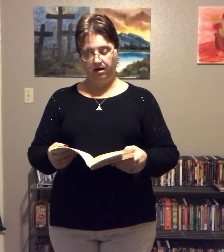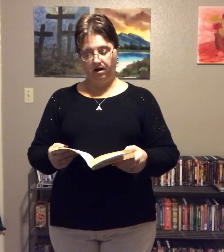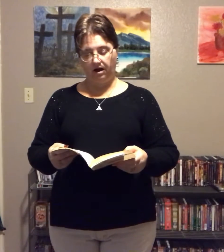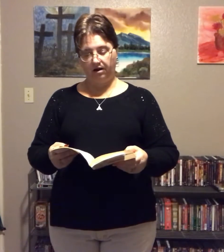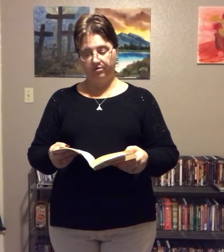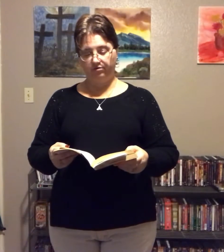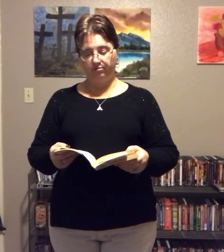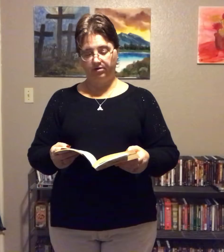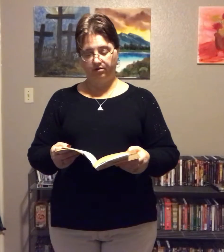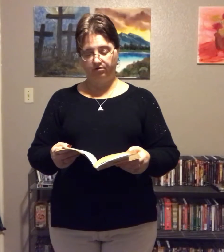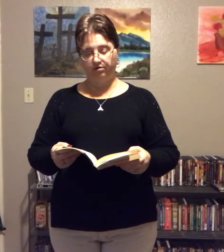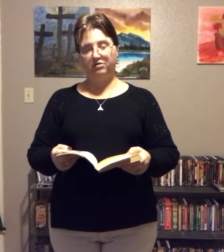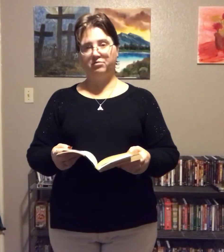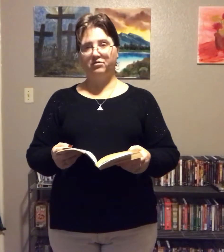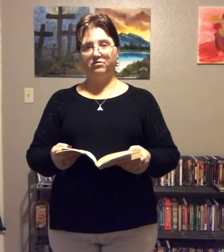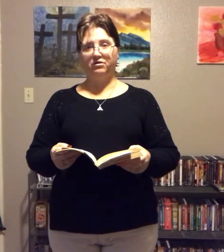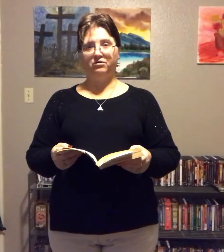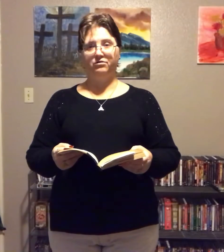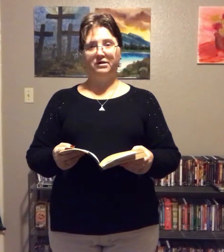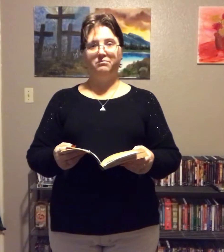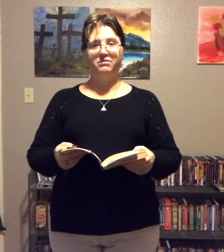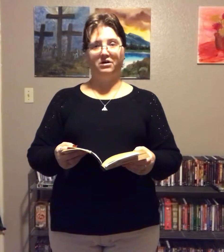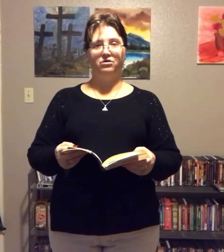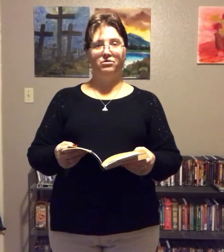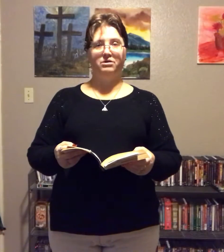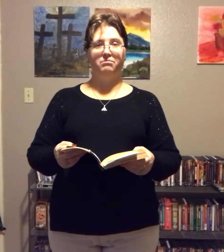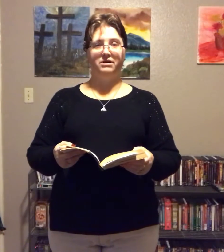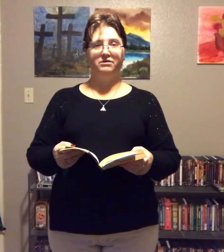I'm assuming those cheeseburgers included buns.